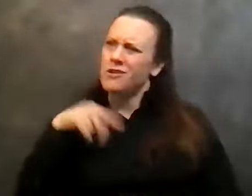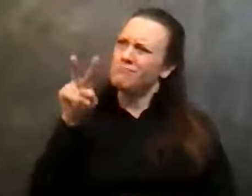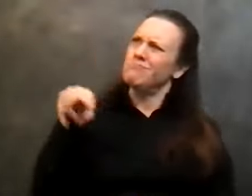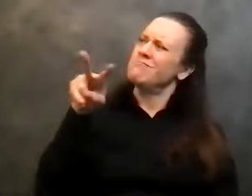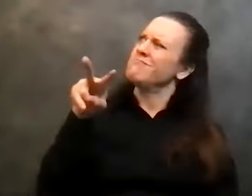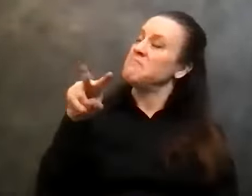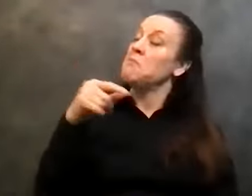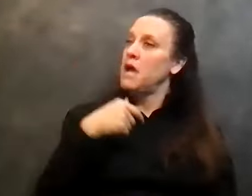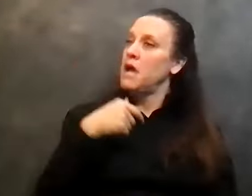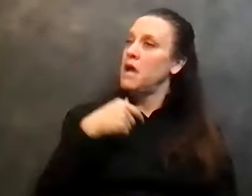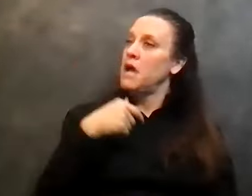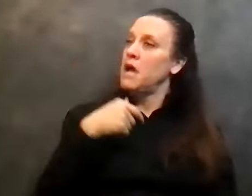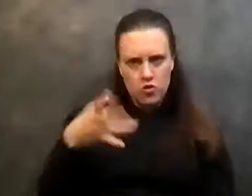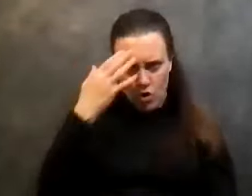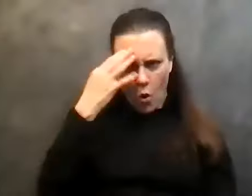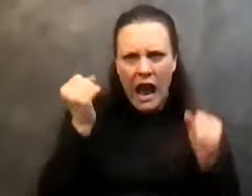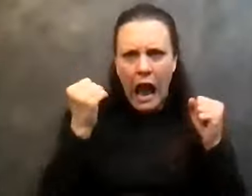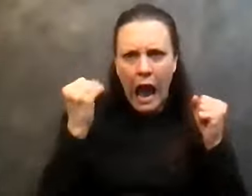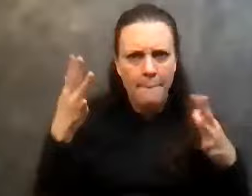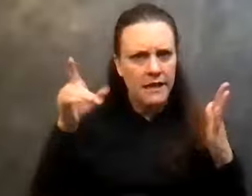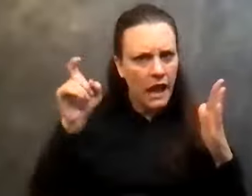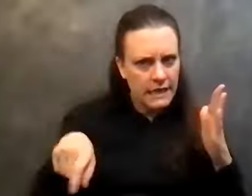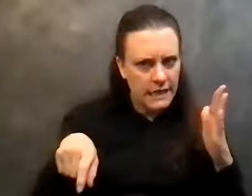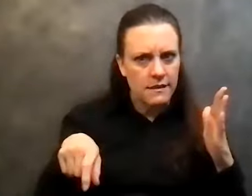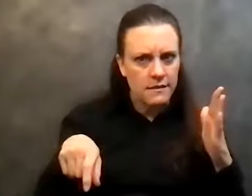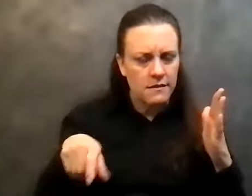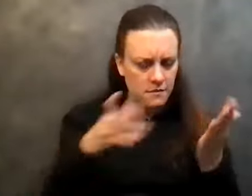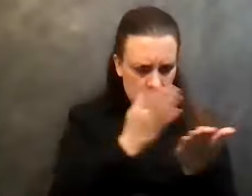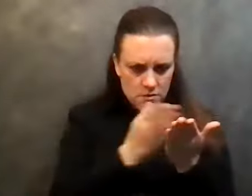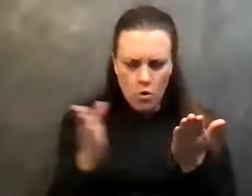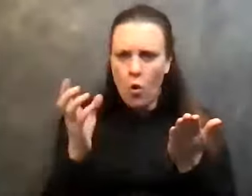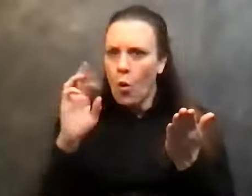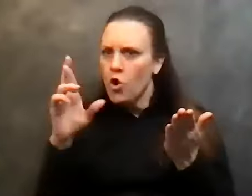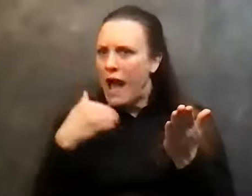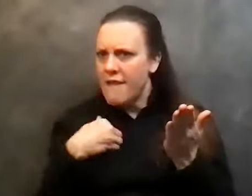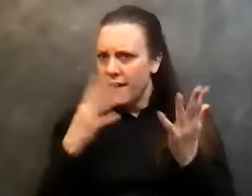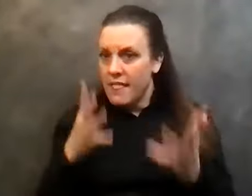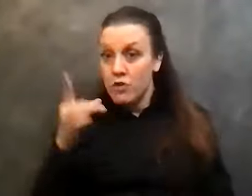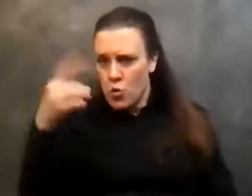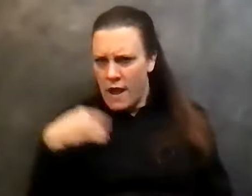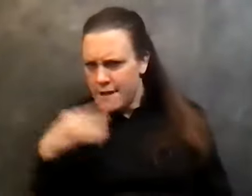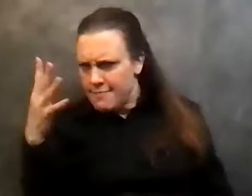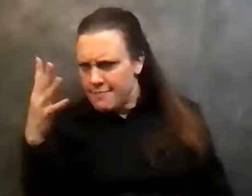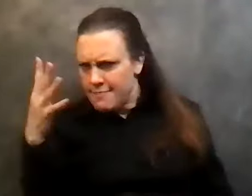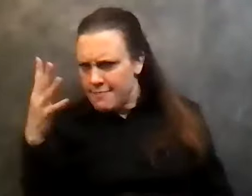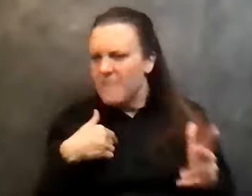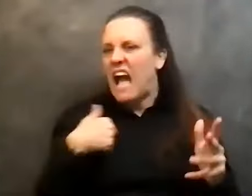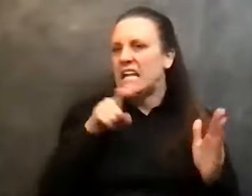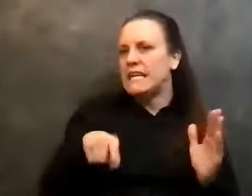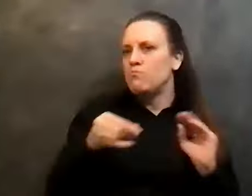many beers, you know, or do I have, do I have, I don't care how many you have, how many beers do I have, you know, how long are